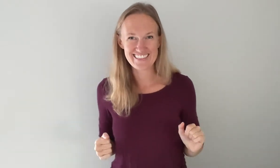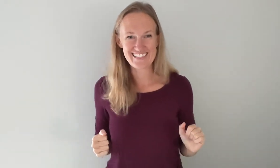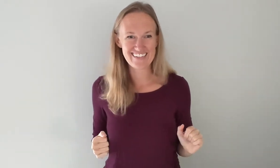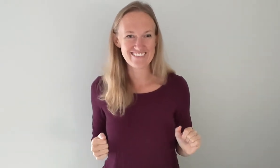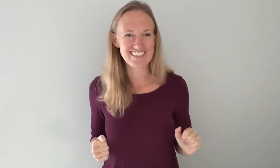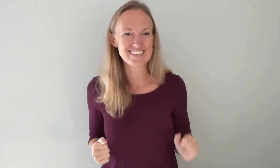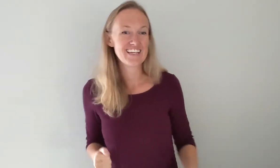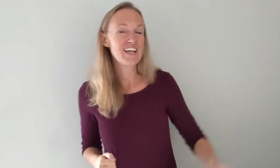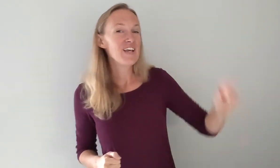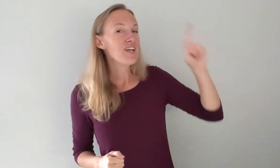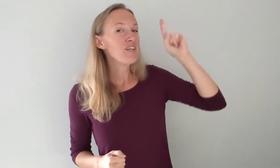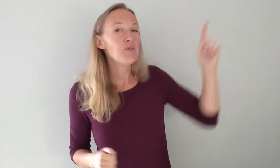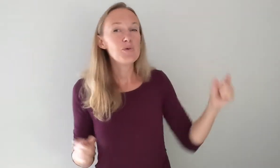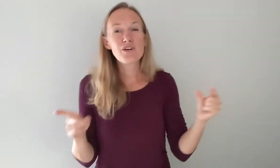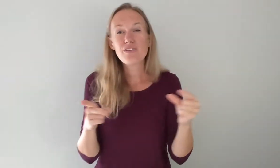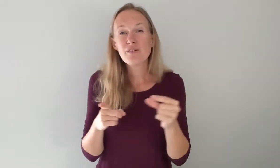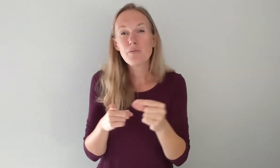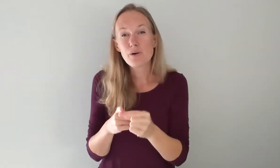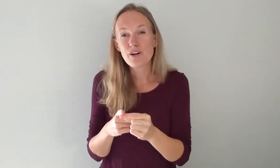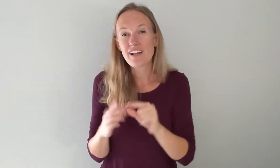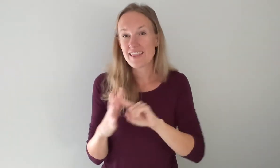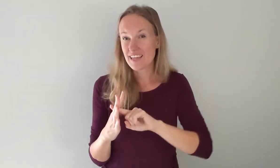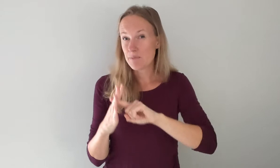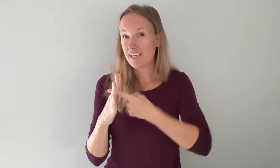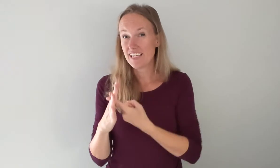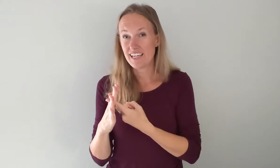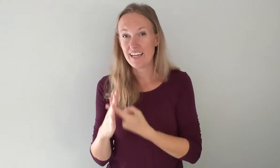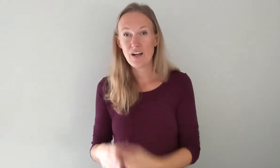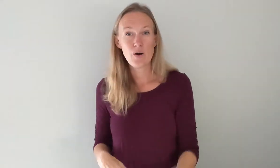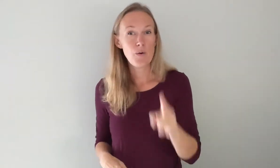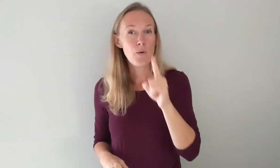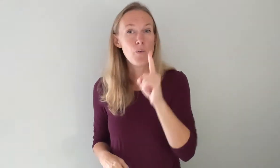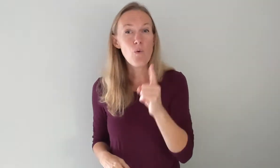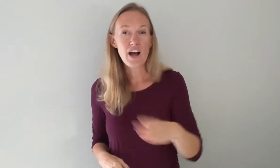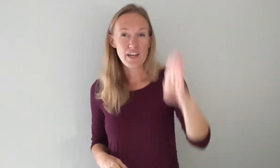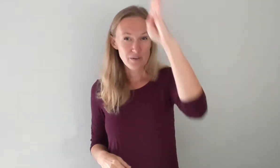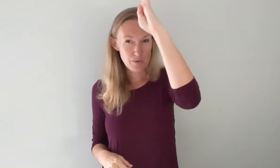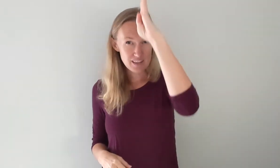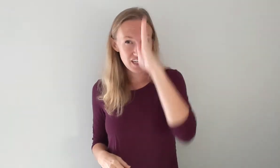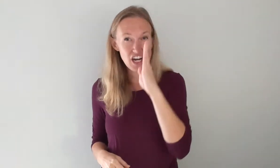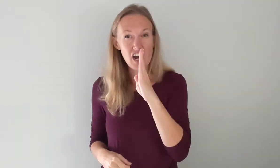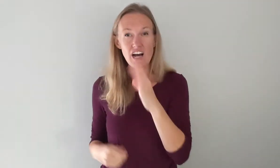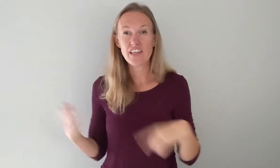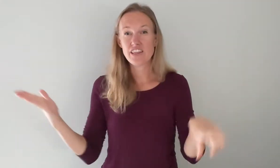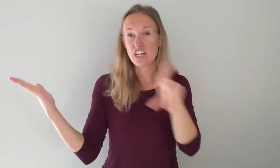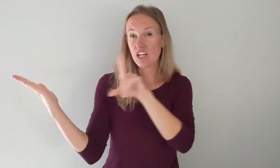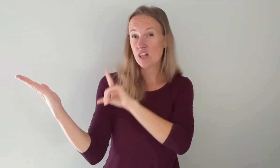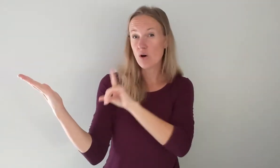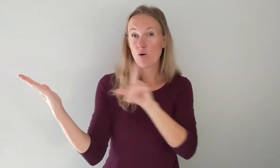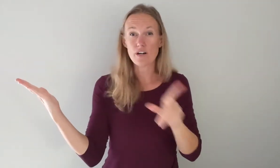the second verse. You were the word at the beginning. One with God. The Lord.